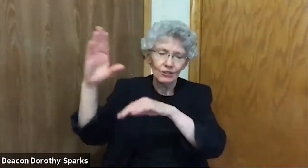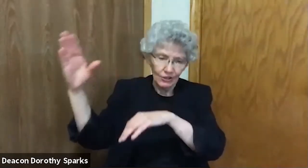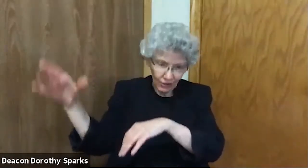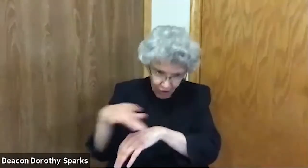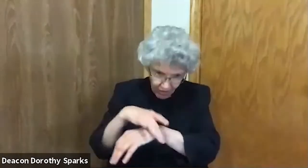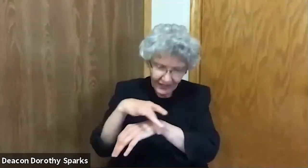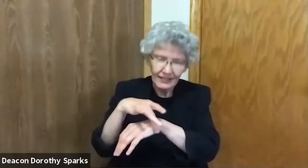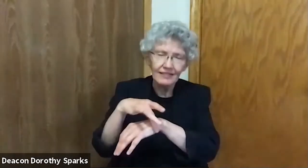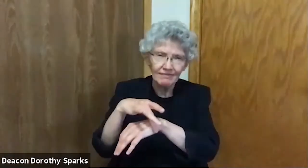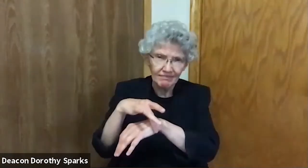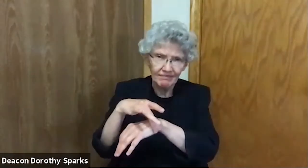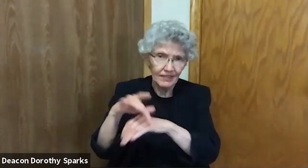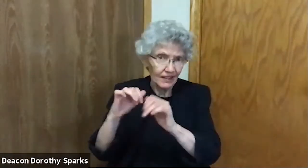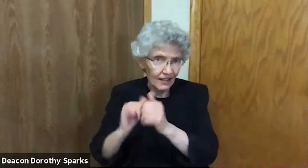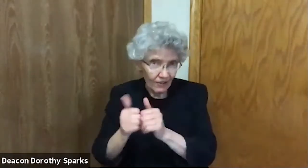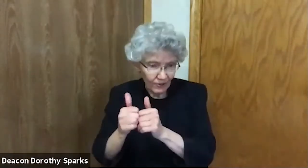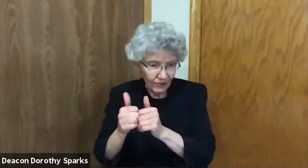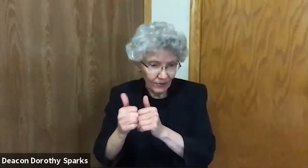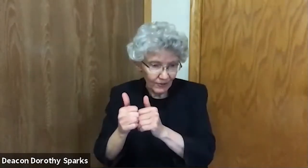This is how God created the heavens and the earth.